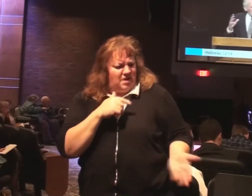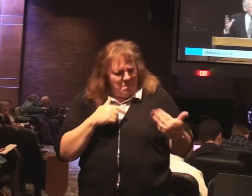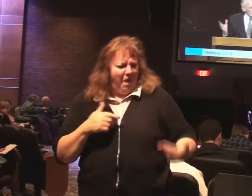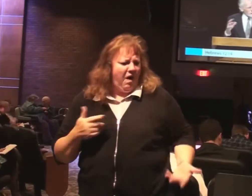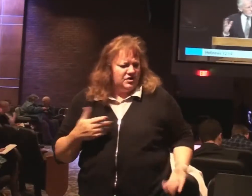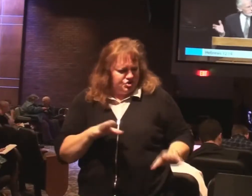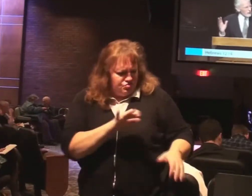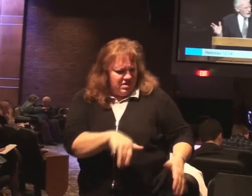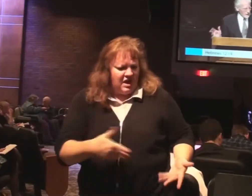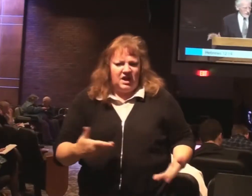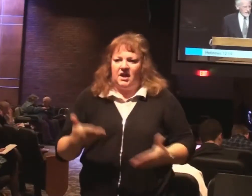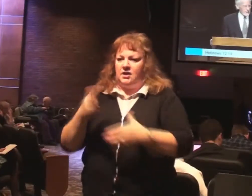And the bodies divided.